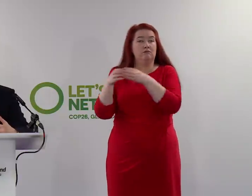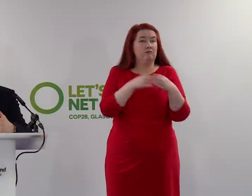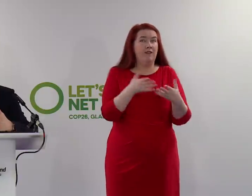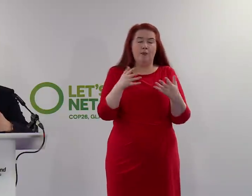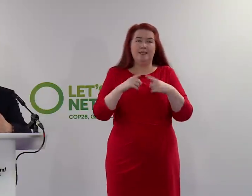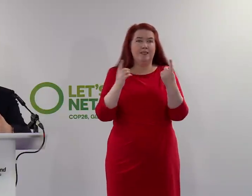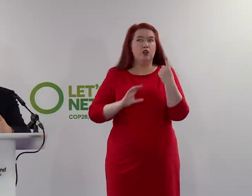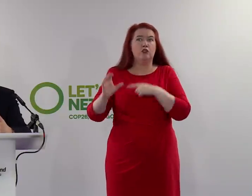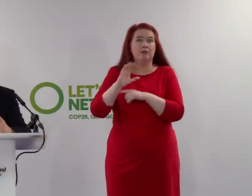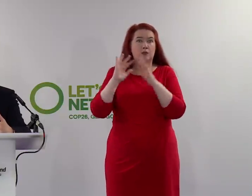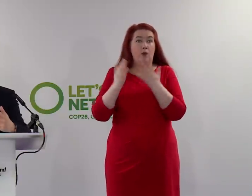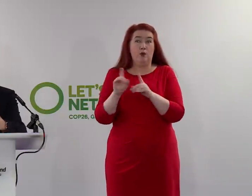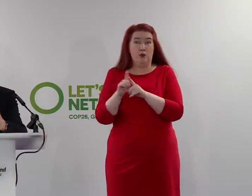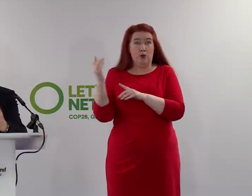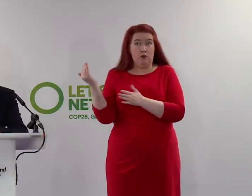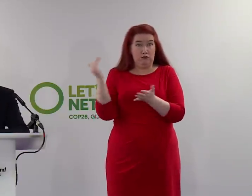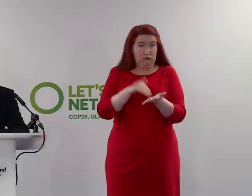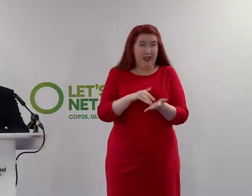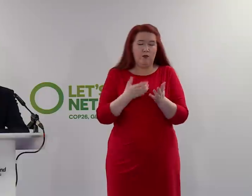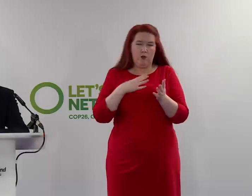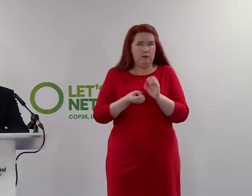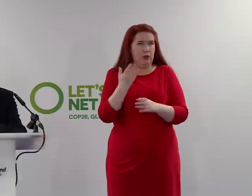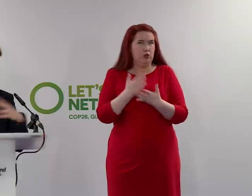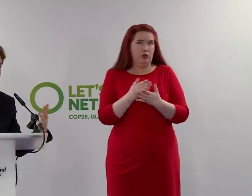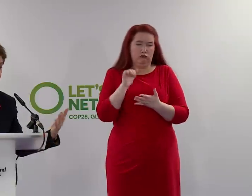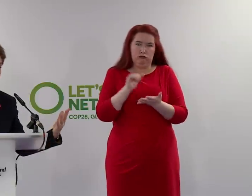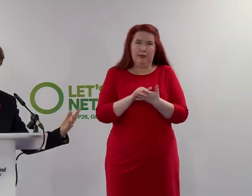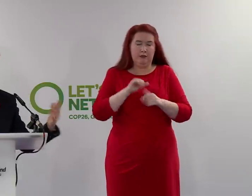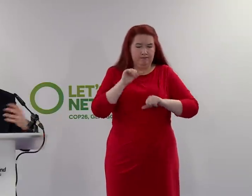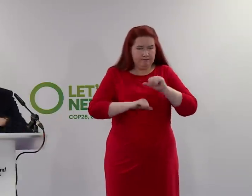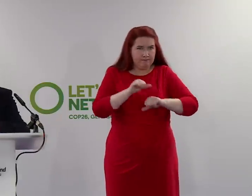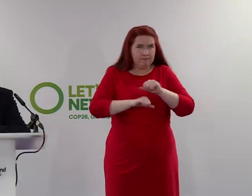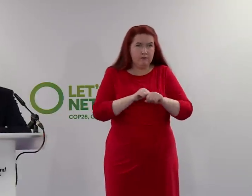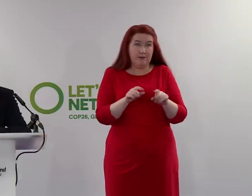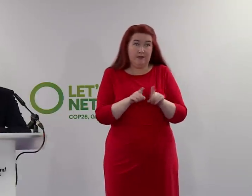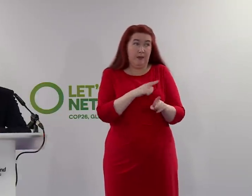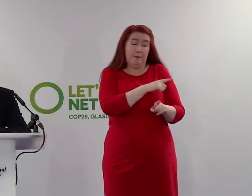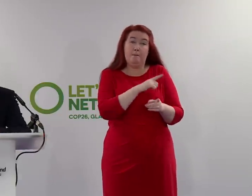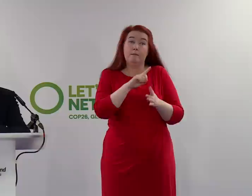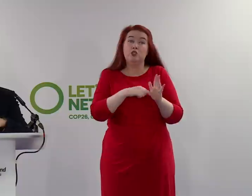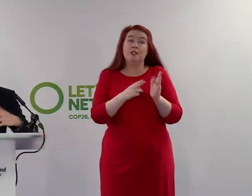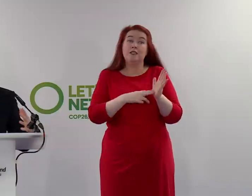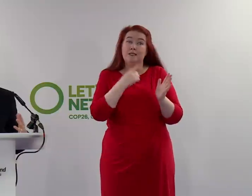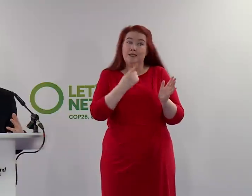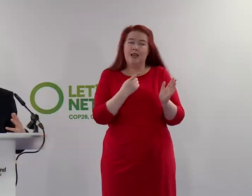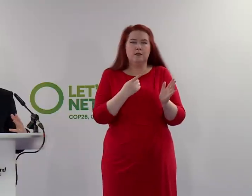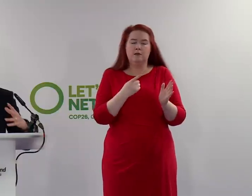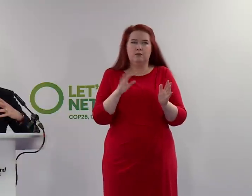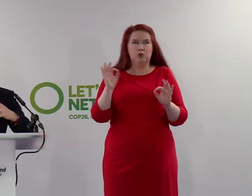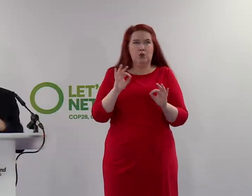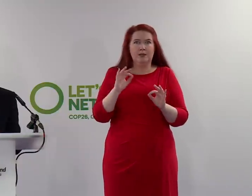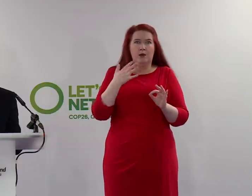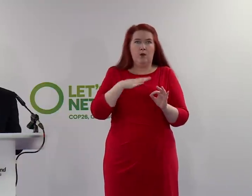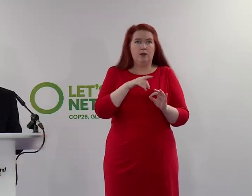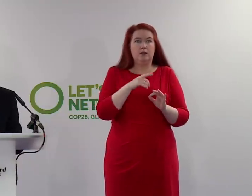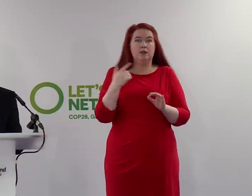world are anxious to make sure that all of the appropriate steps have been taken as well for that point that Jason has made there. No country wants to